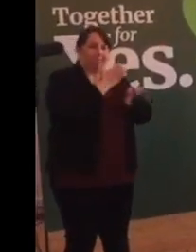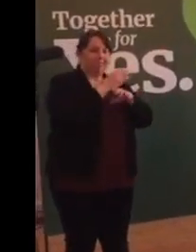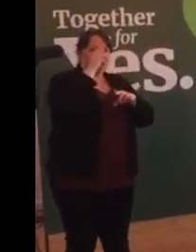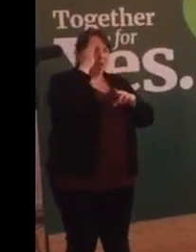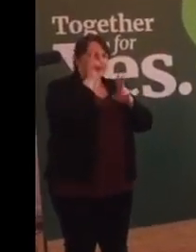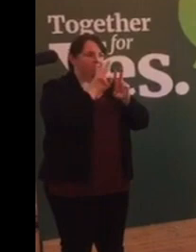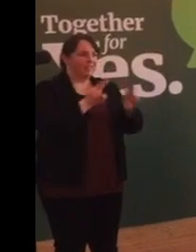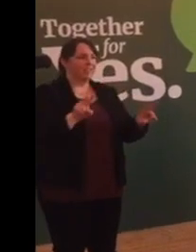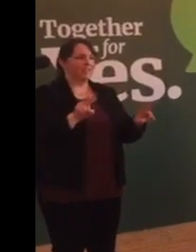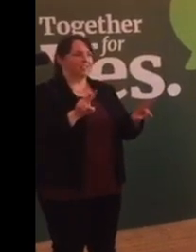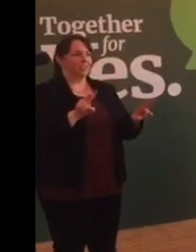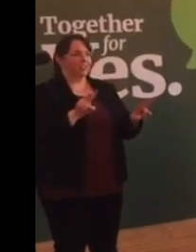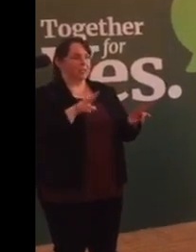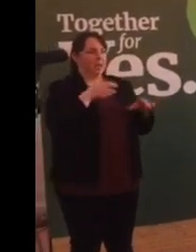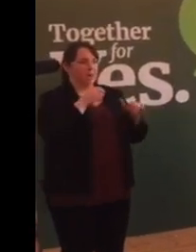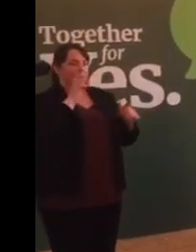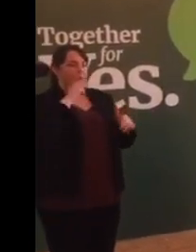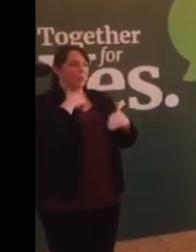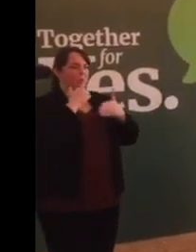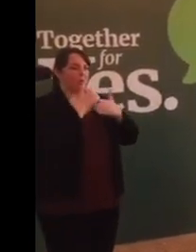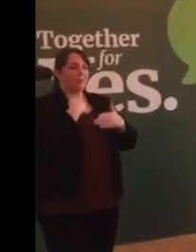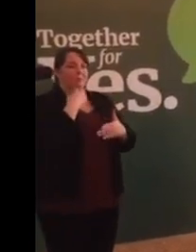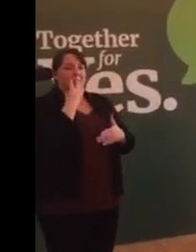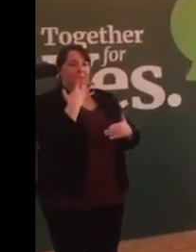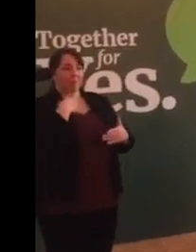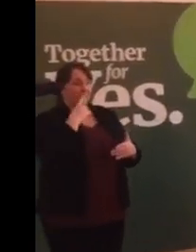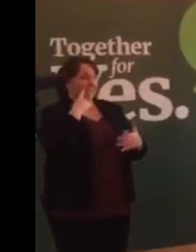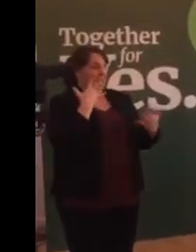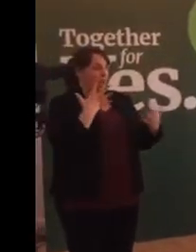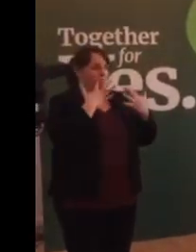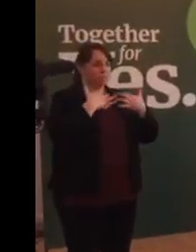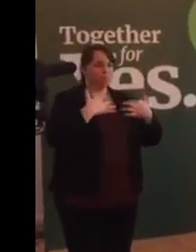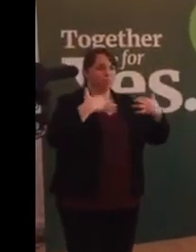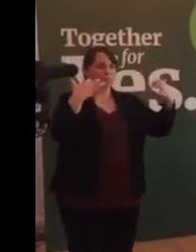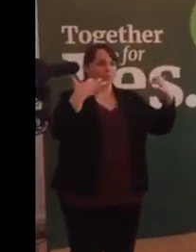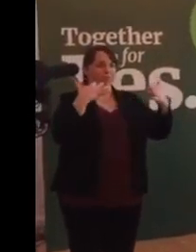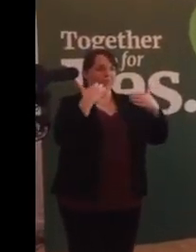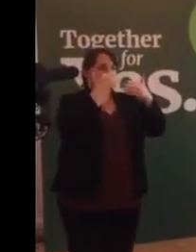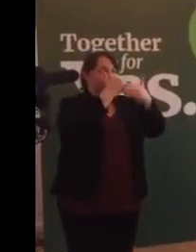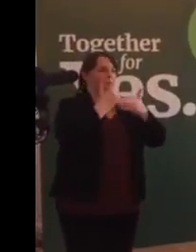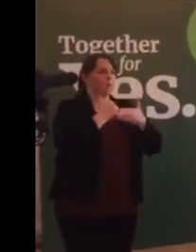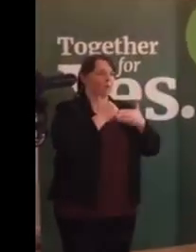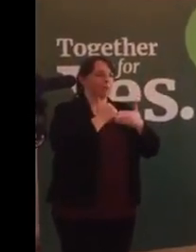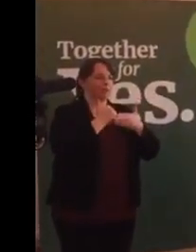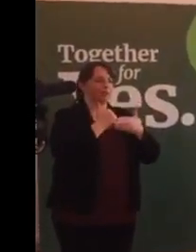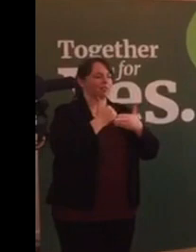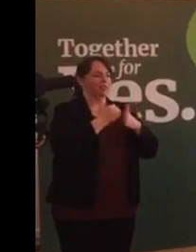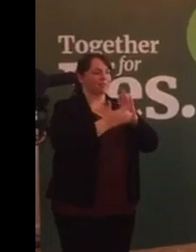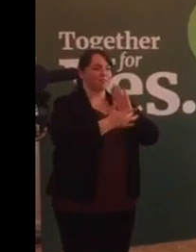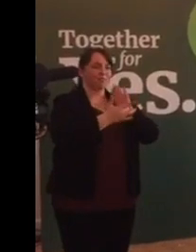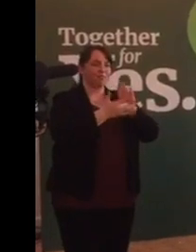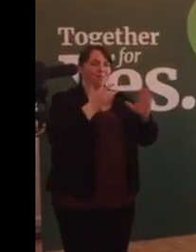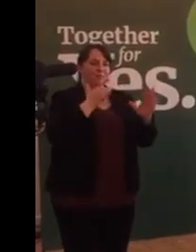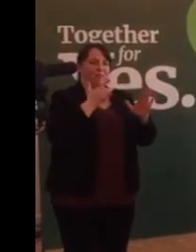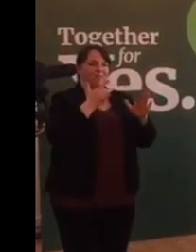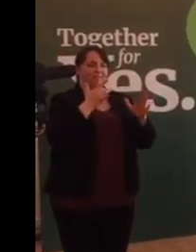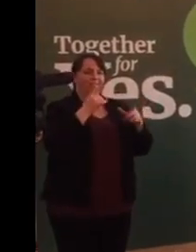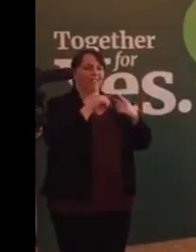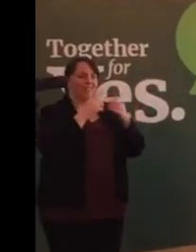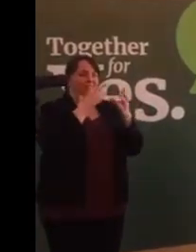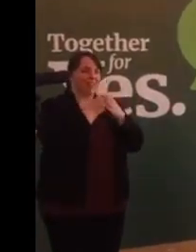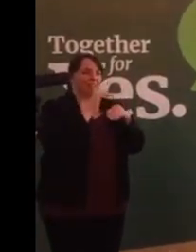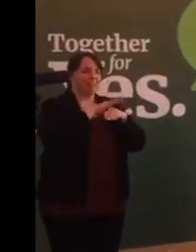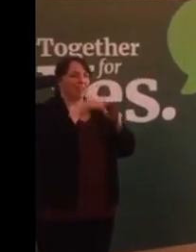to support you. So to see this big room full of people to support the Together for Yes